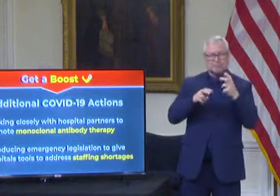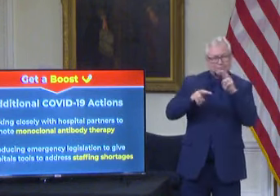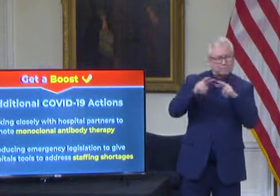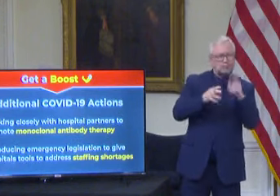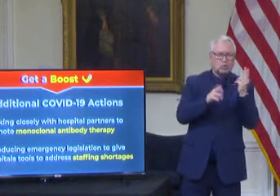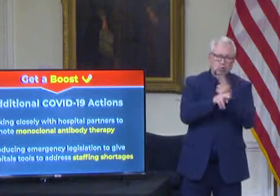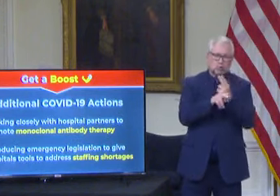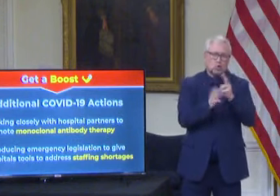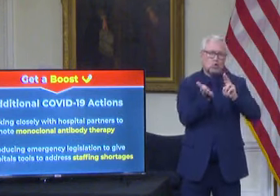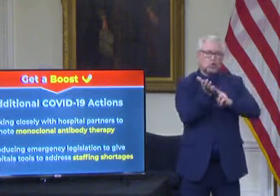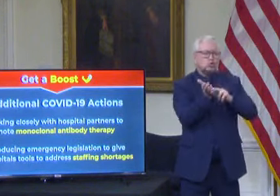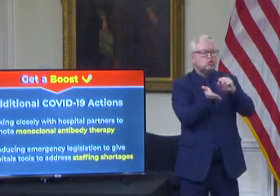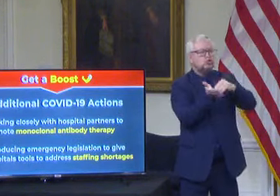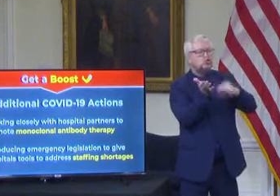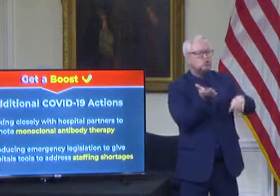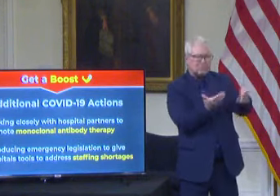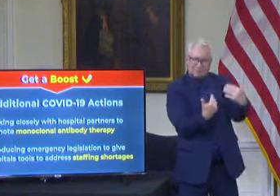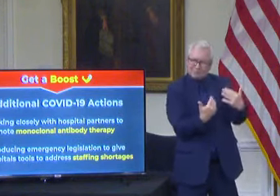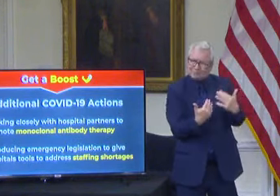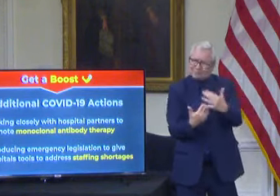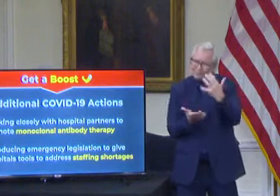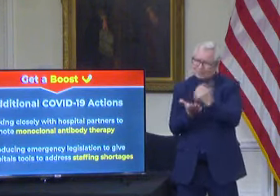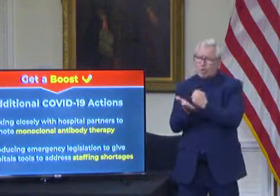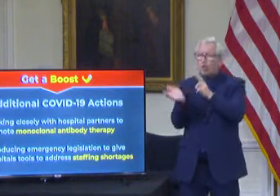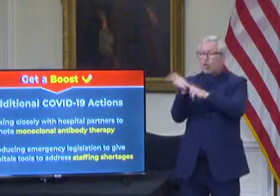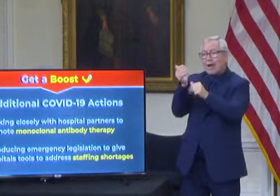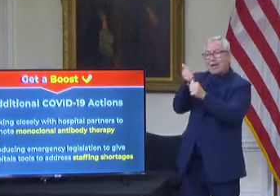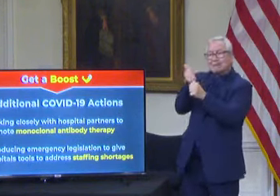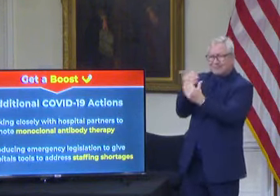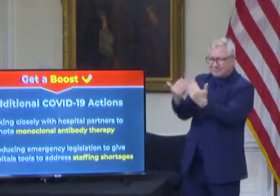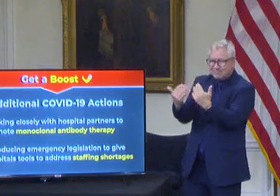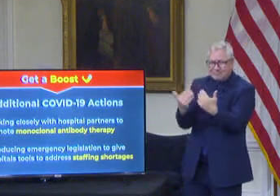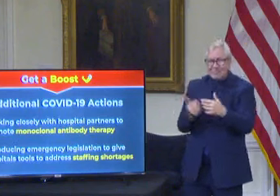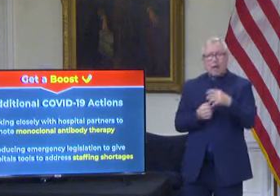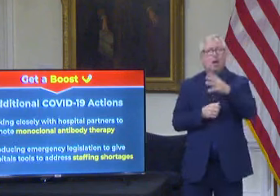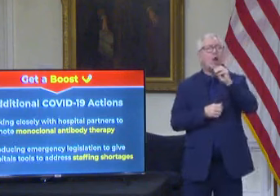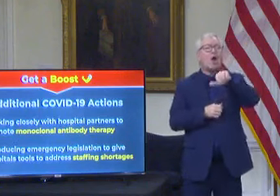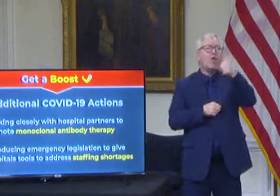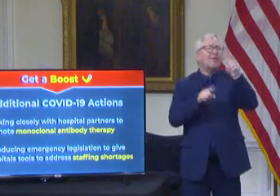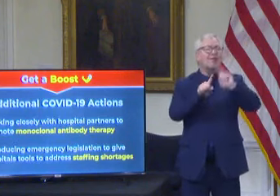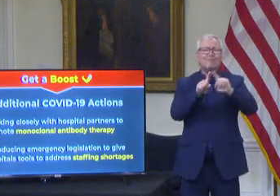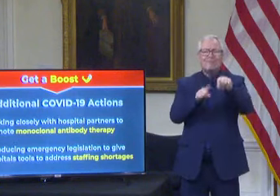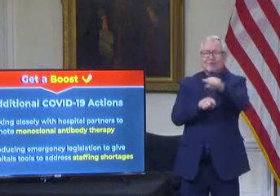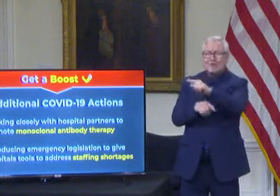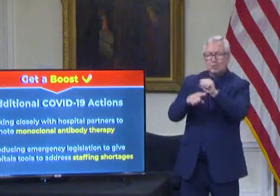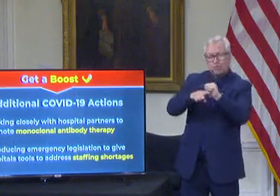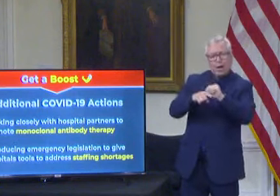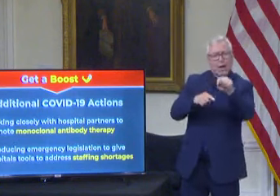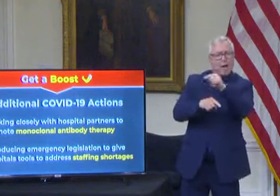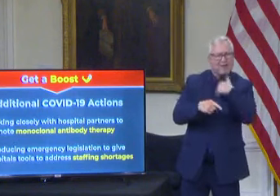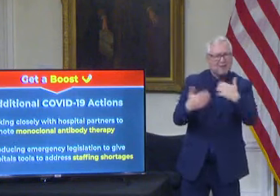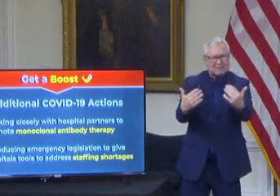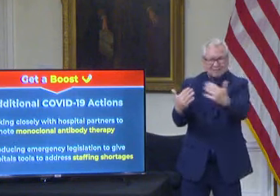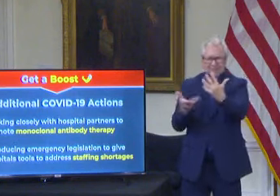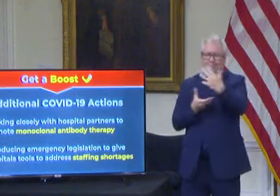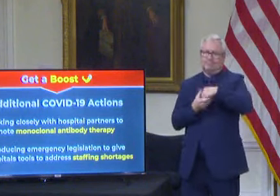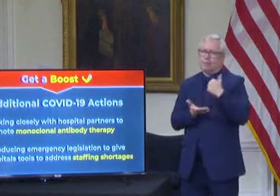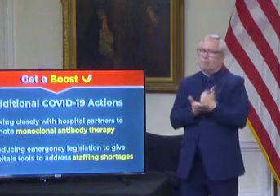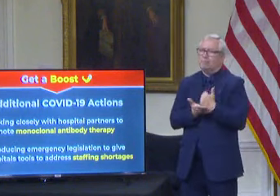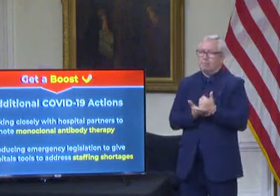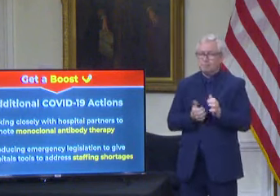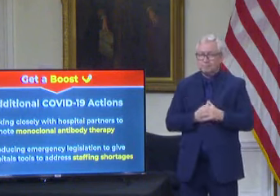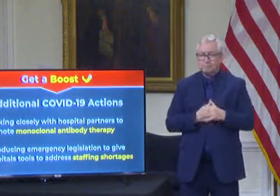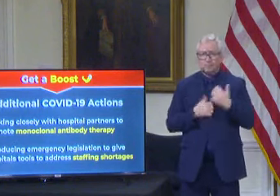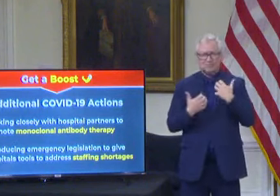nursing assistants and physicians assistants as force multipliers. We have requested all state nursing